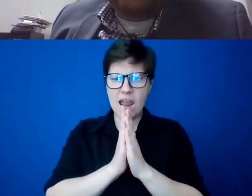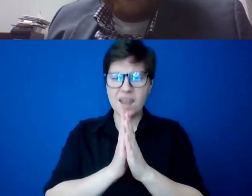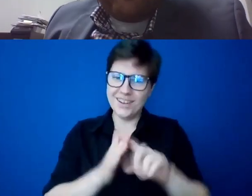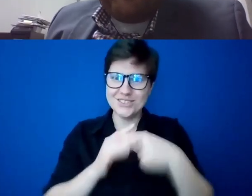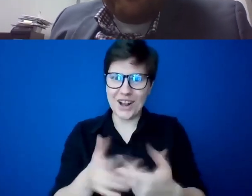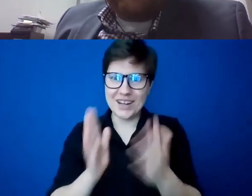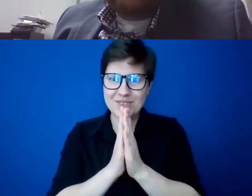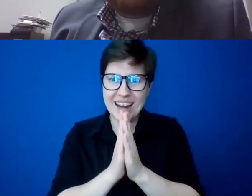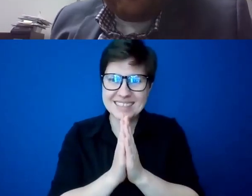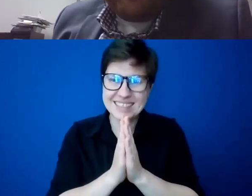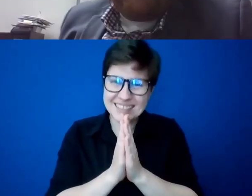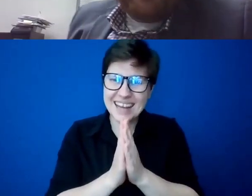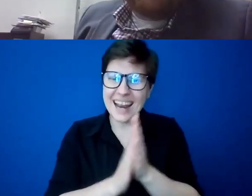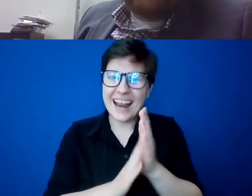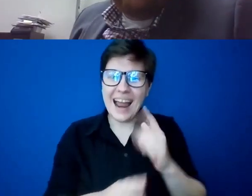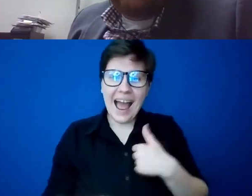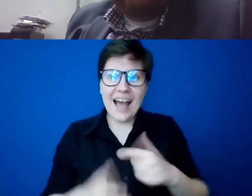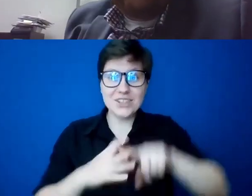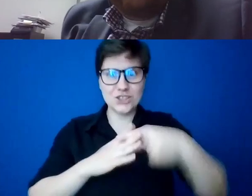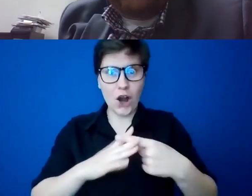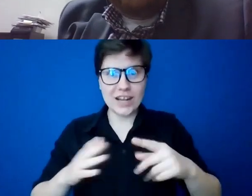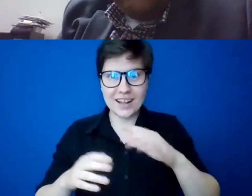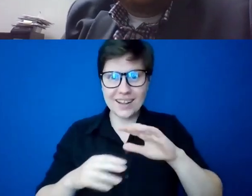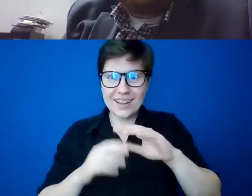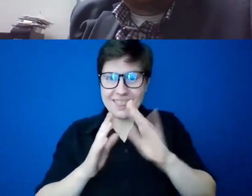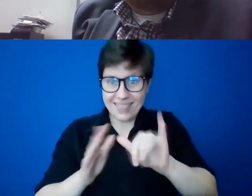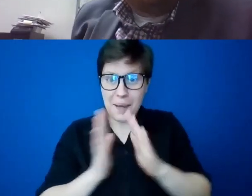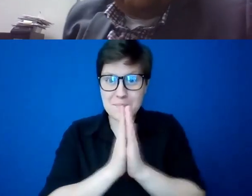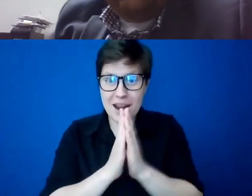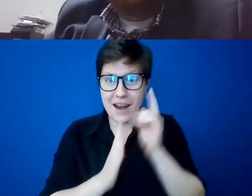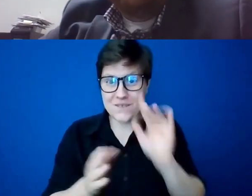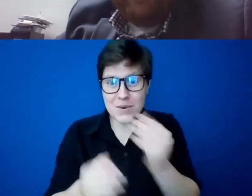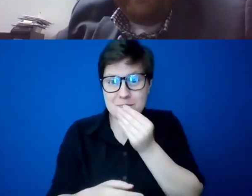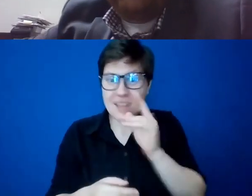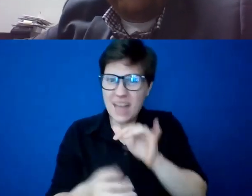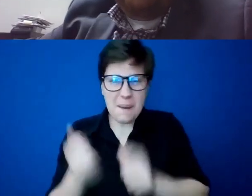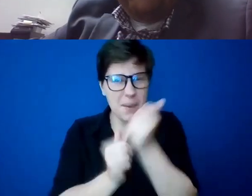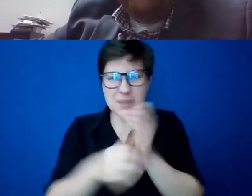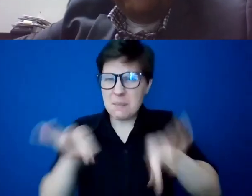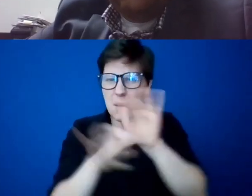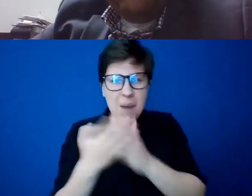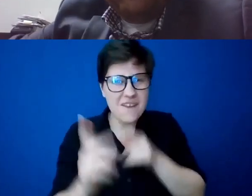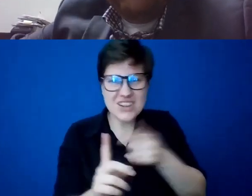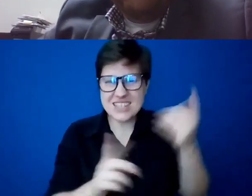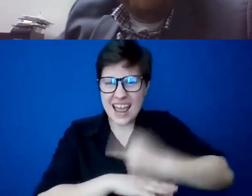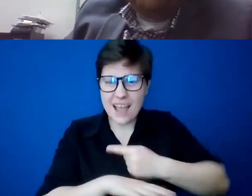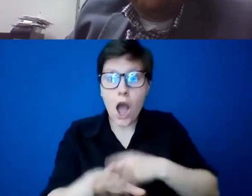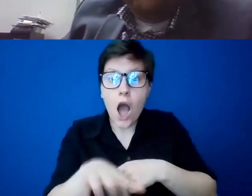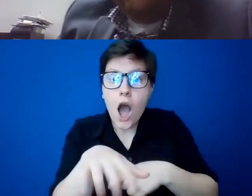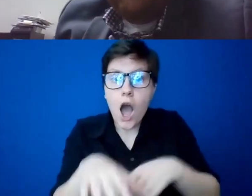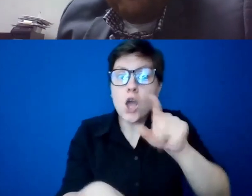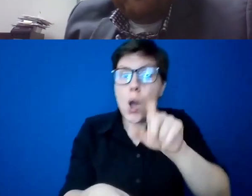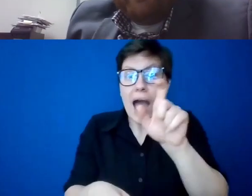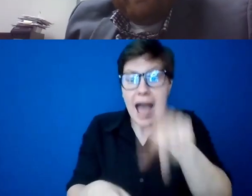because for Pia's starting grace is the most important thing. I think it was. it is. Now you have to finish that story. You have to